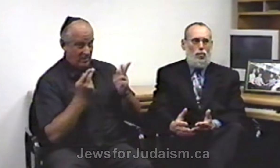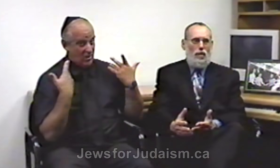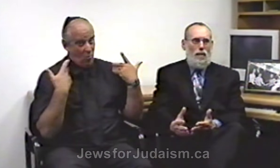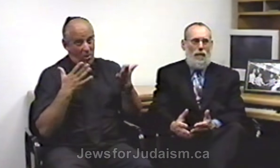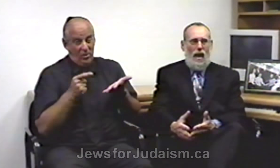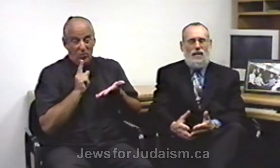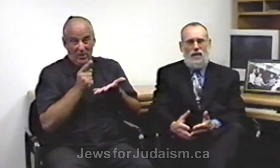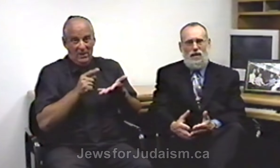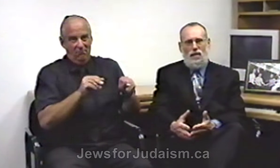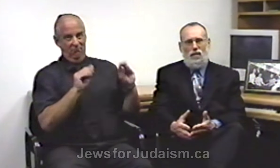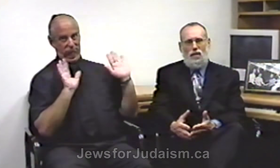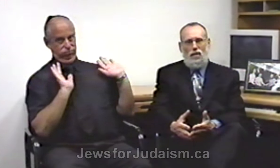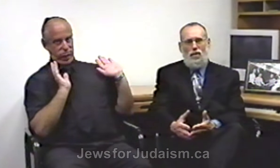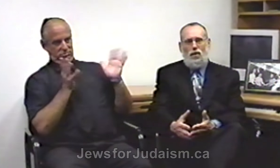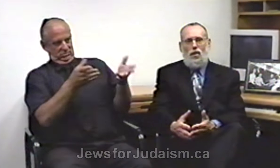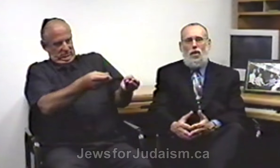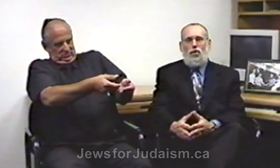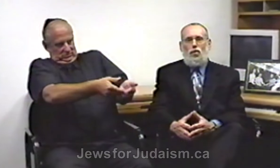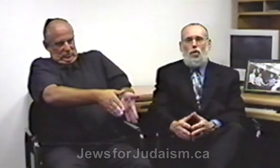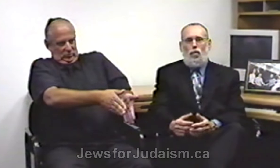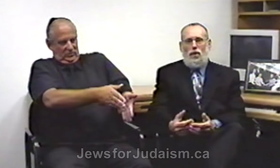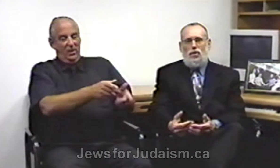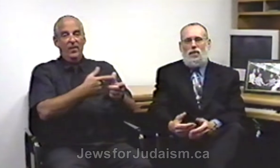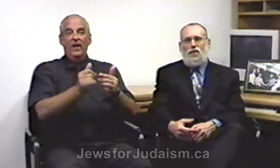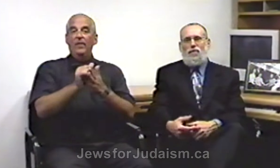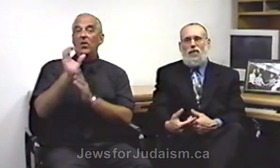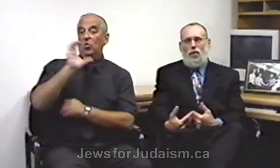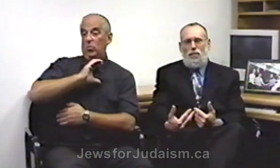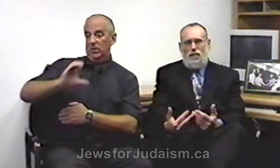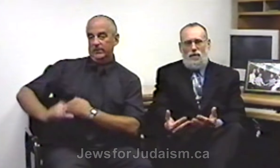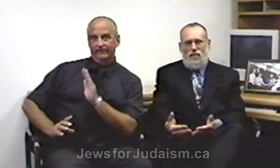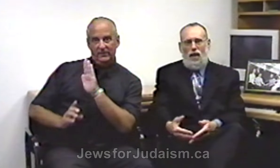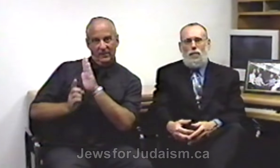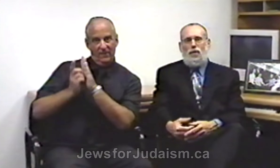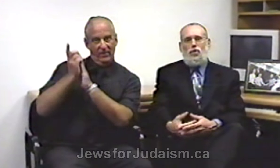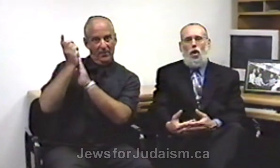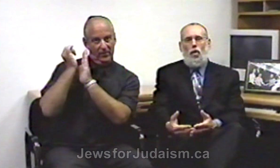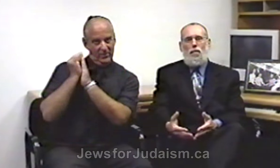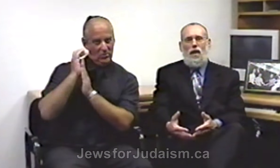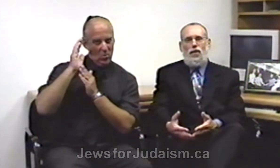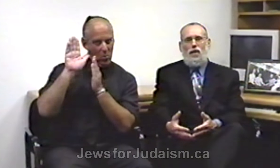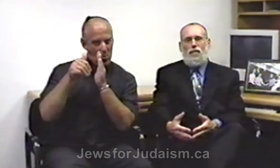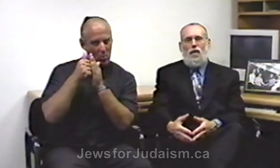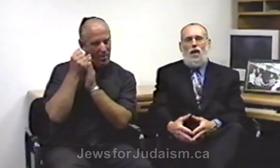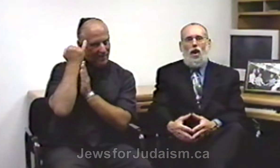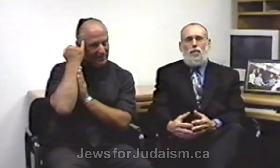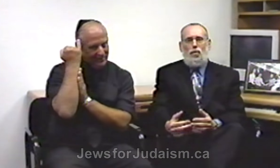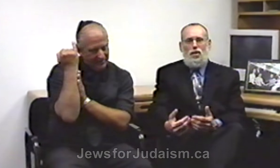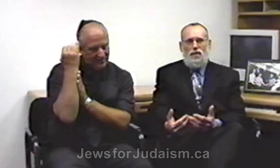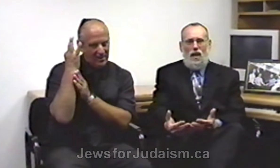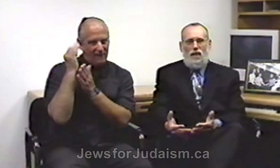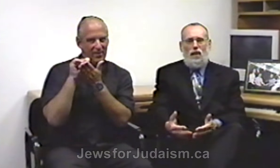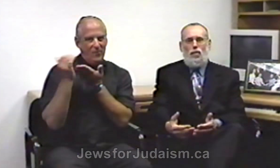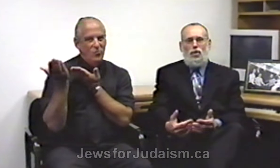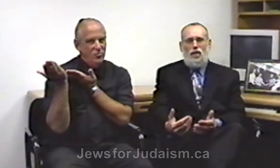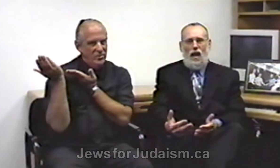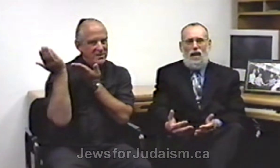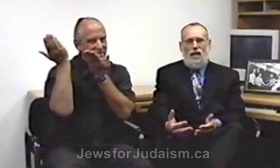truly abandon it. So the Christians developed this whole method of presenting Christianity